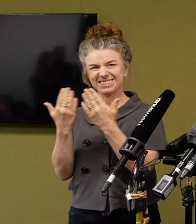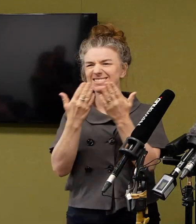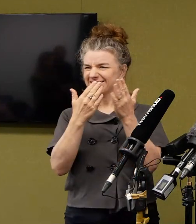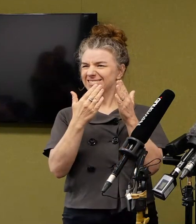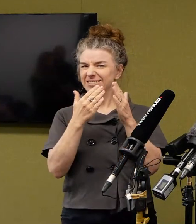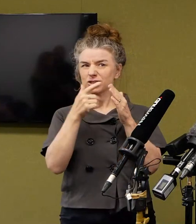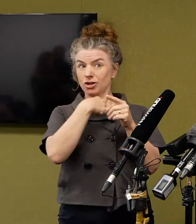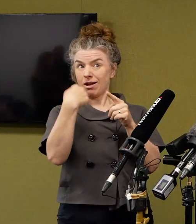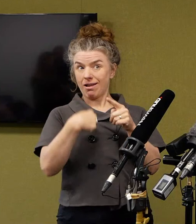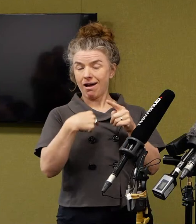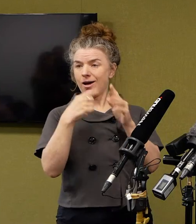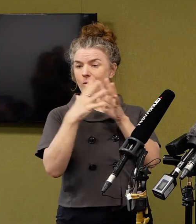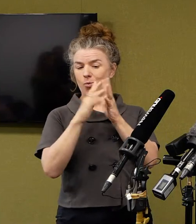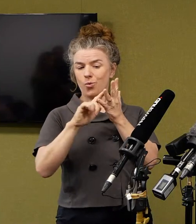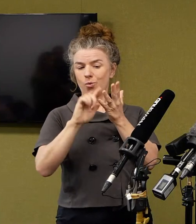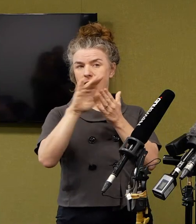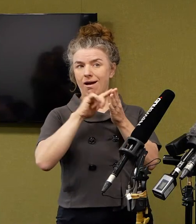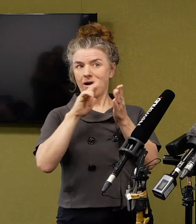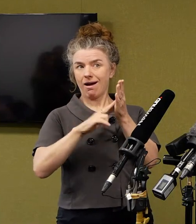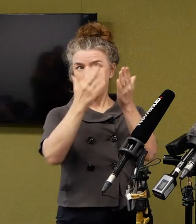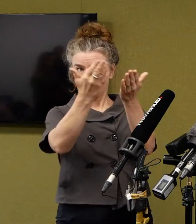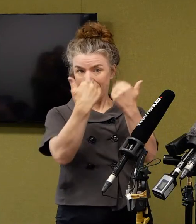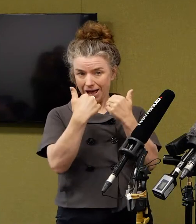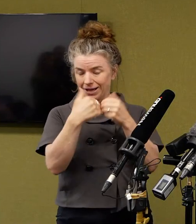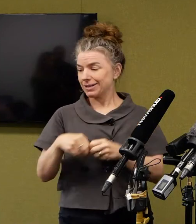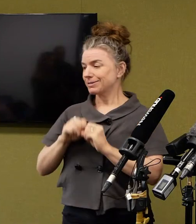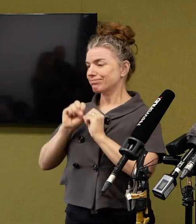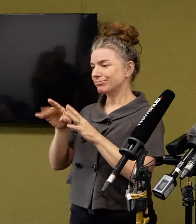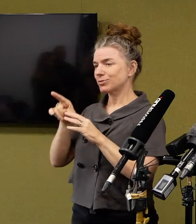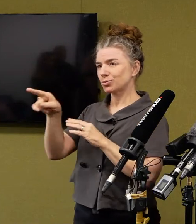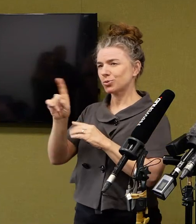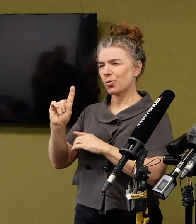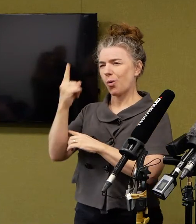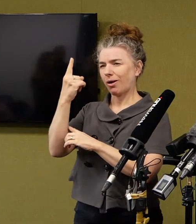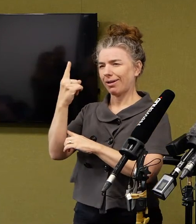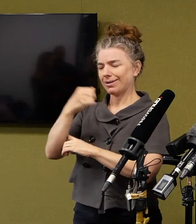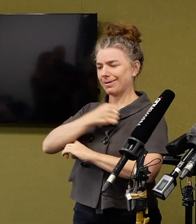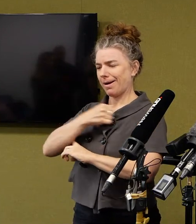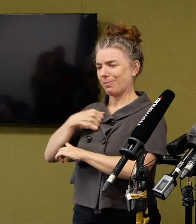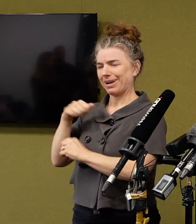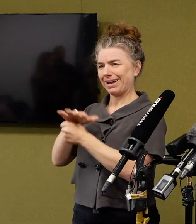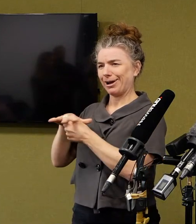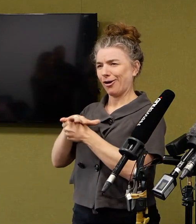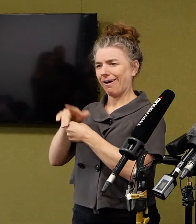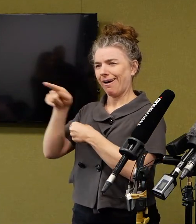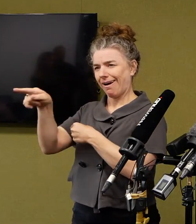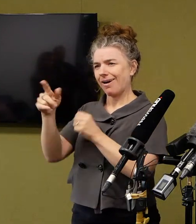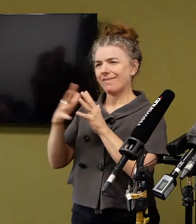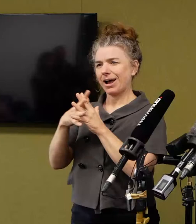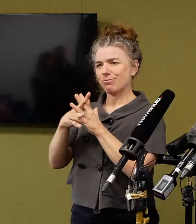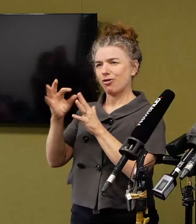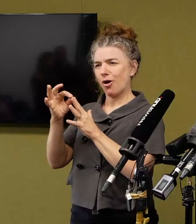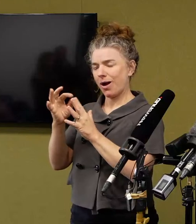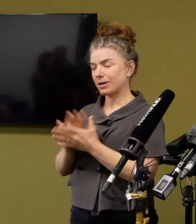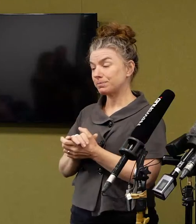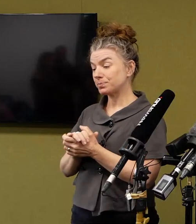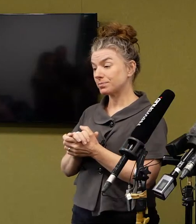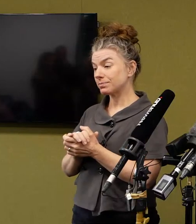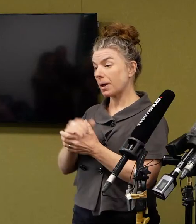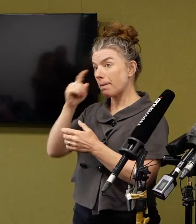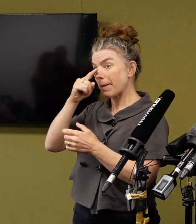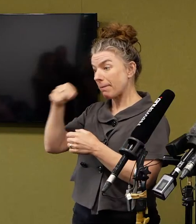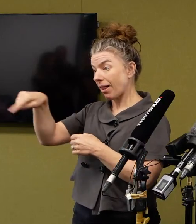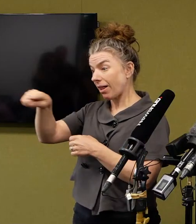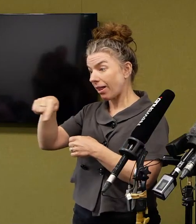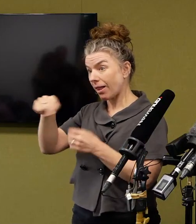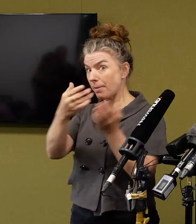centre in Whangaparaoa. Those people continue to receive daily health checks, as do the staff members who are working